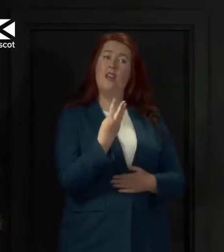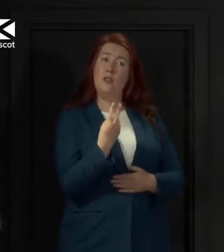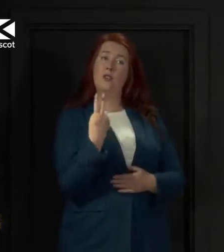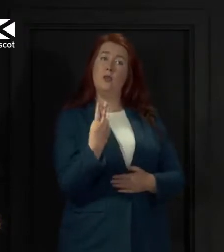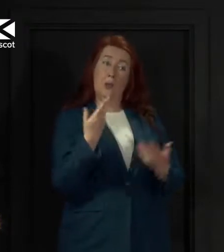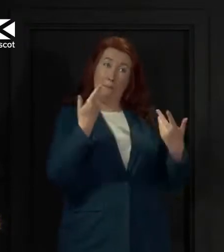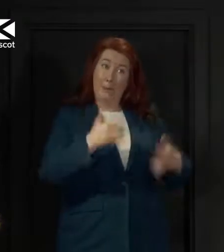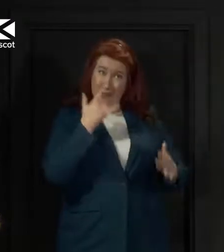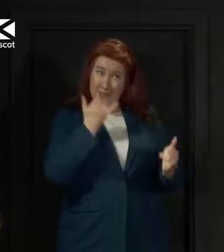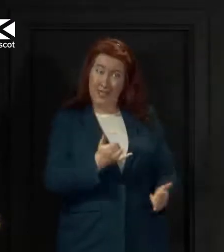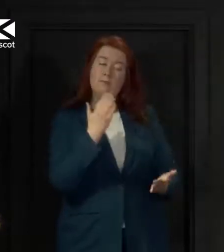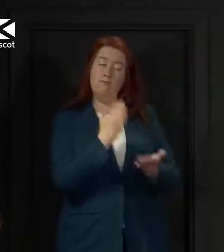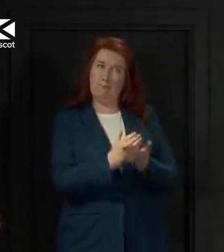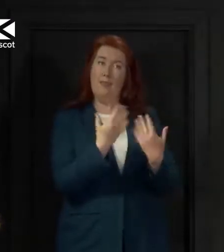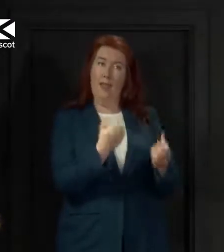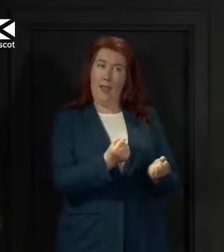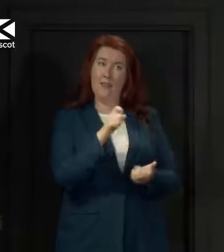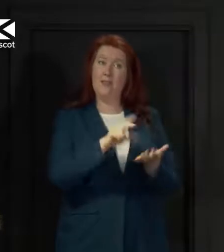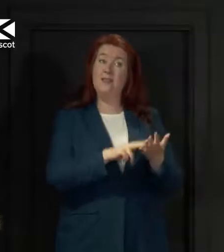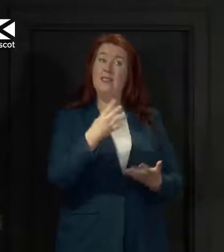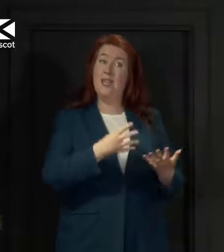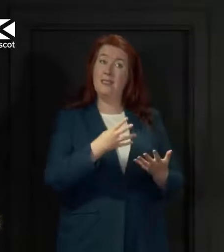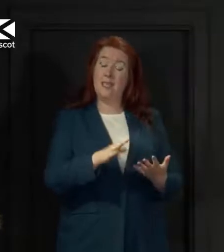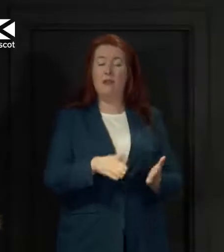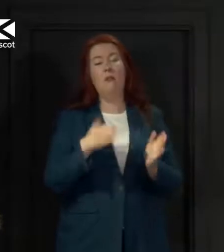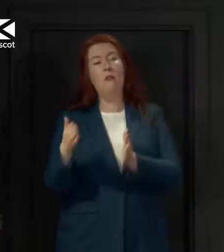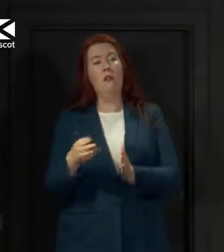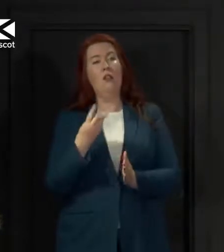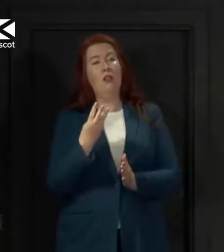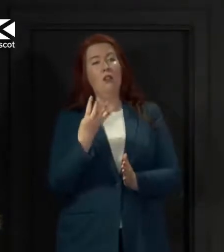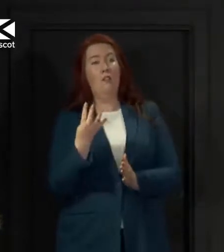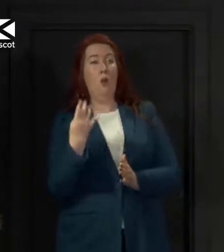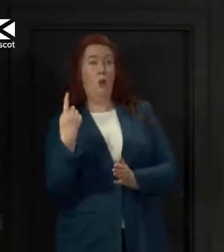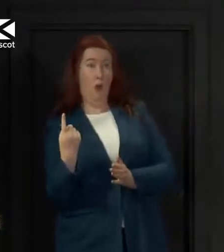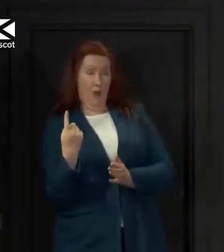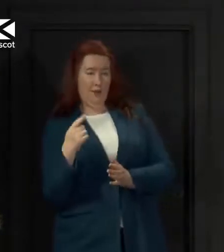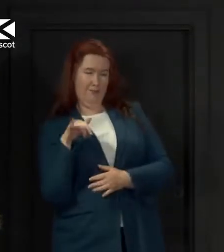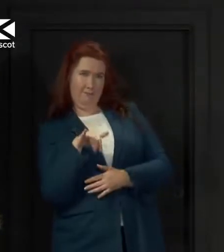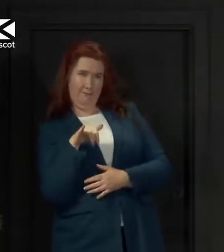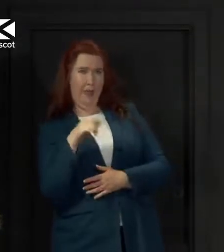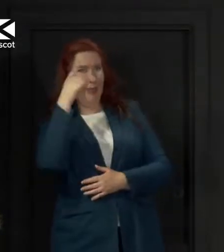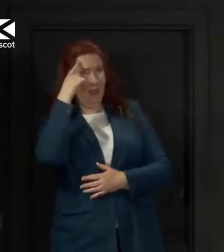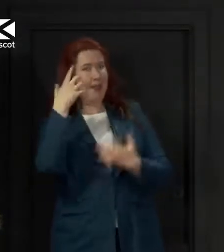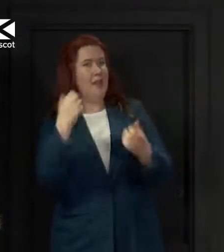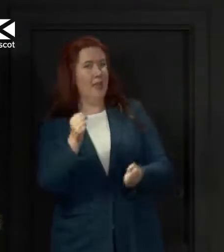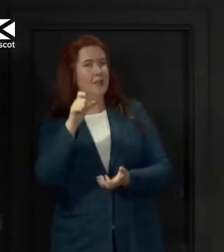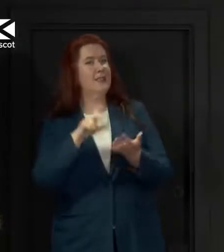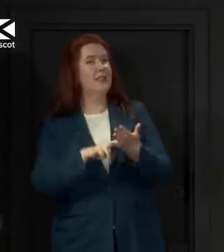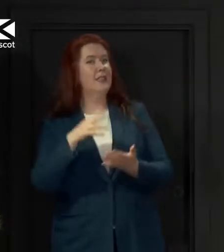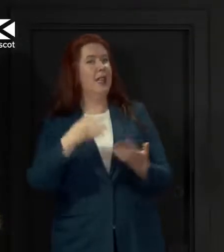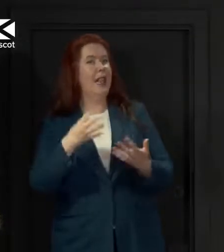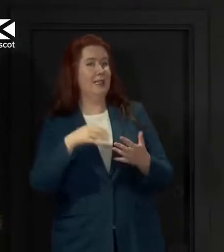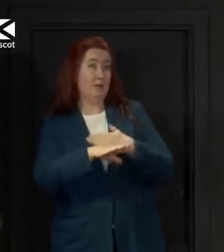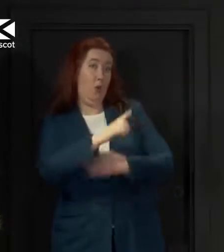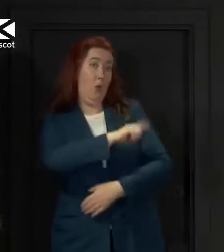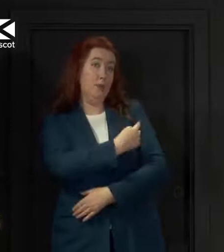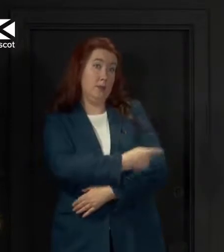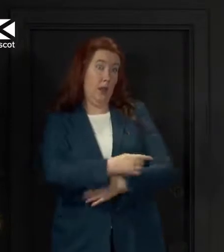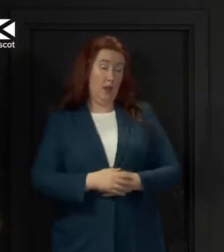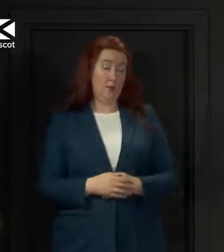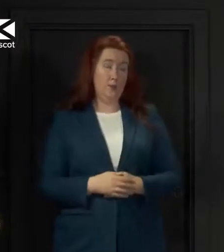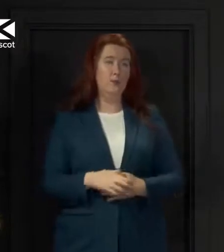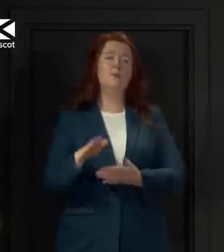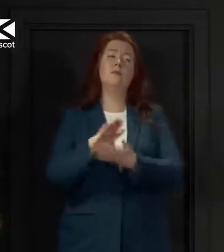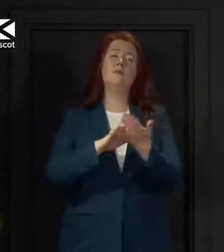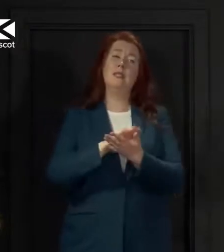confirmed as having COVID and 341 who are suspected of having the virus. That represents a